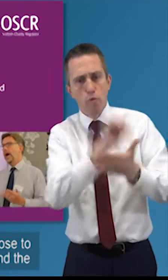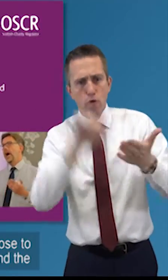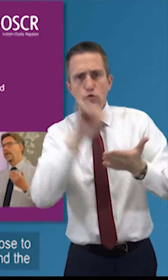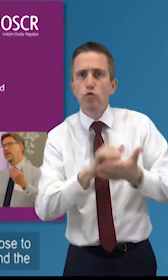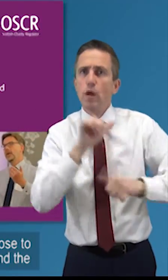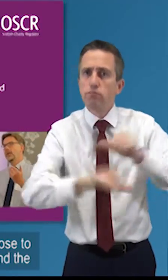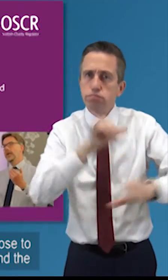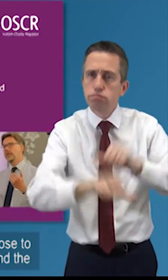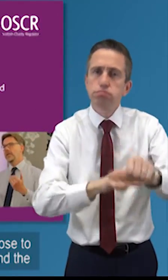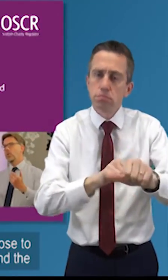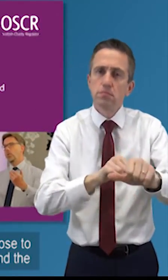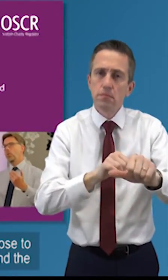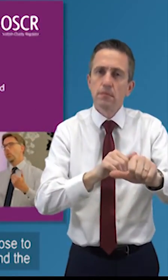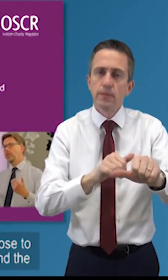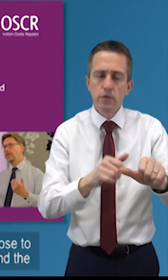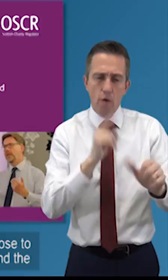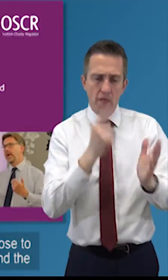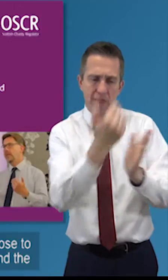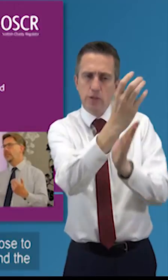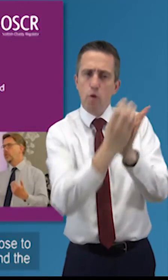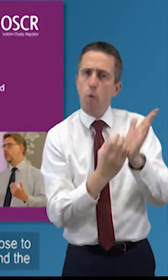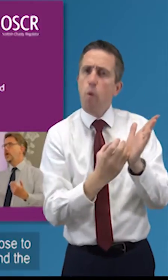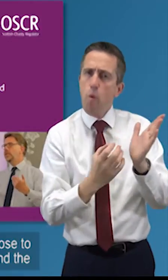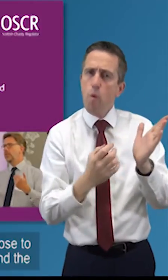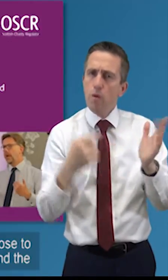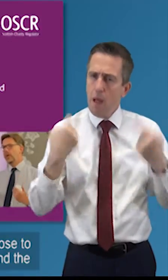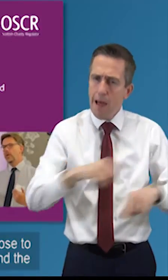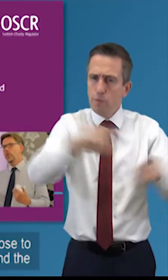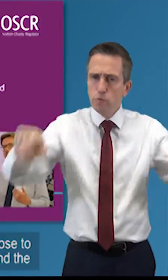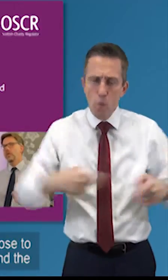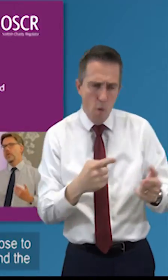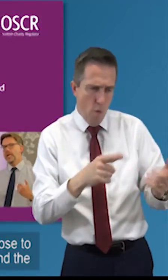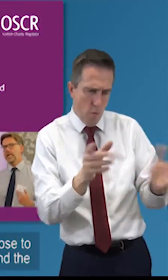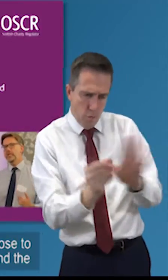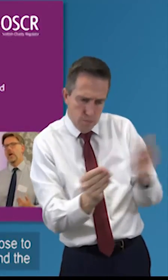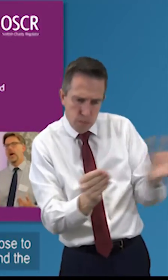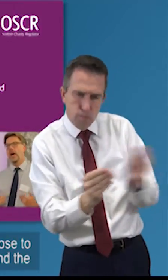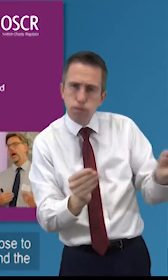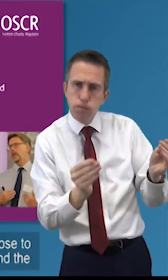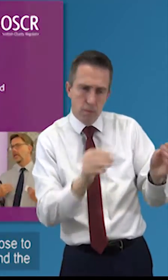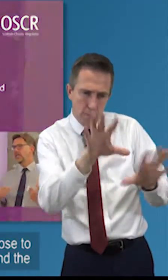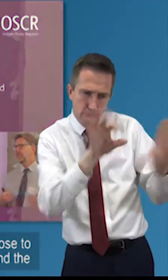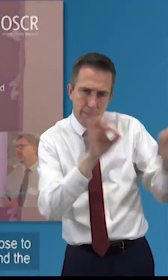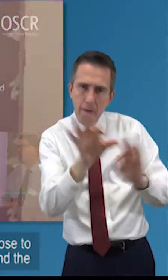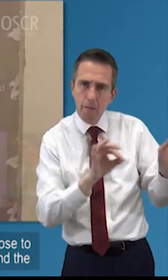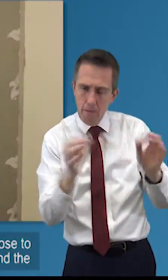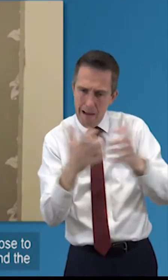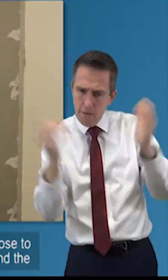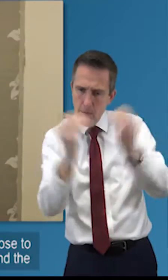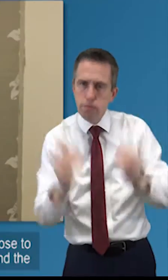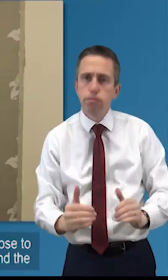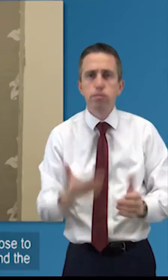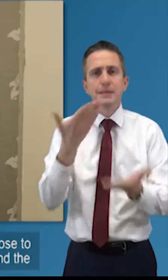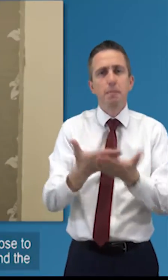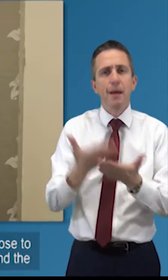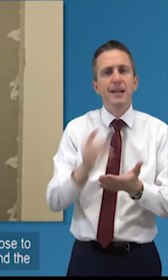and then it's a you know what that lets you do is apply those to the needs and the activities of